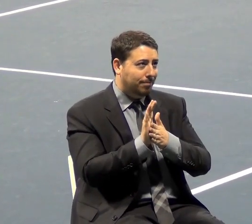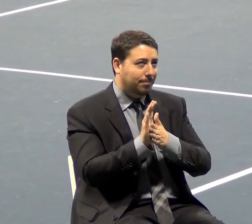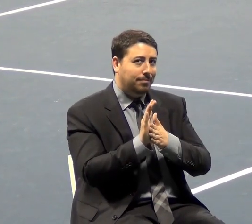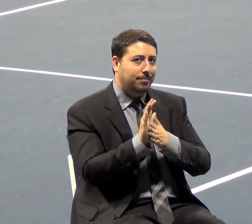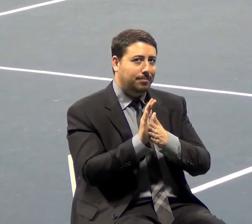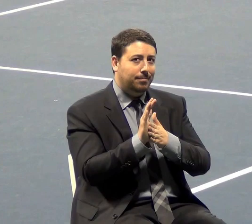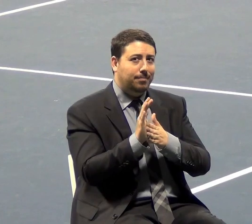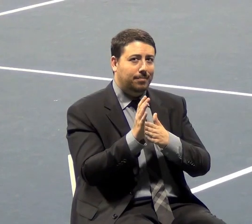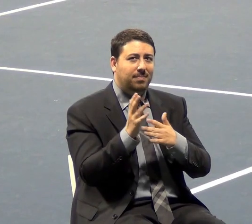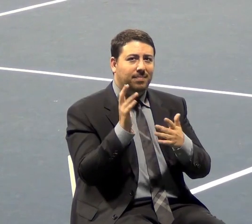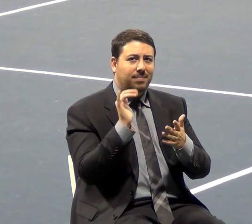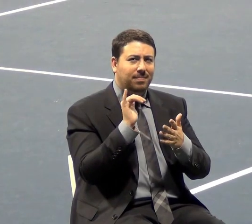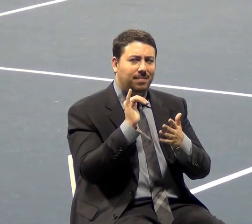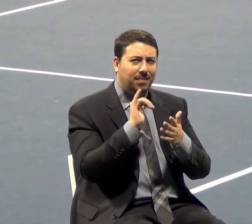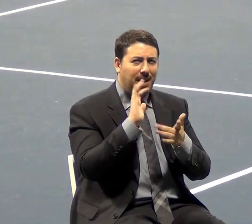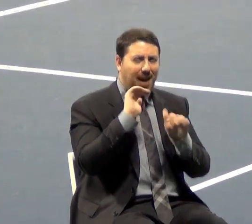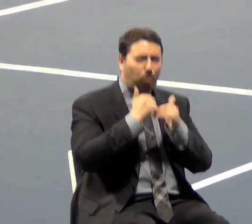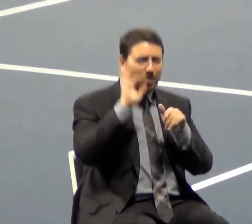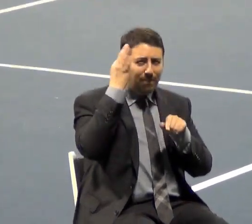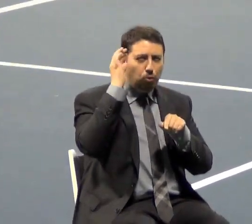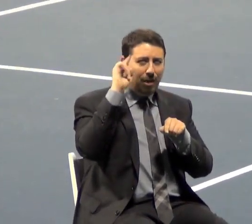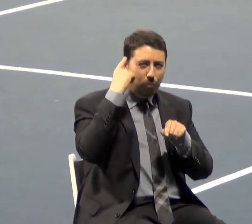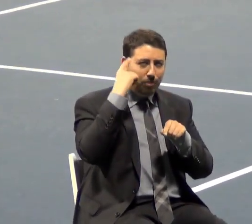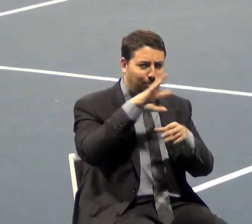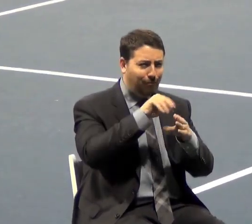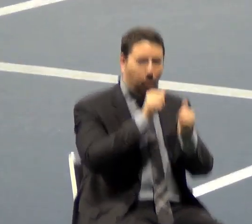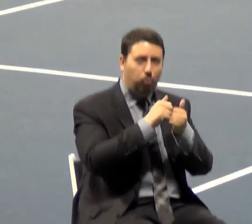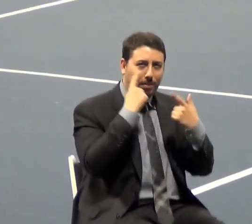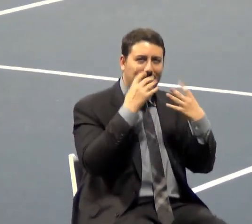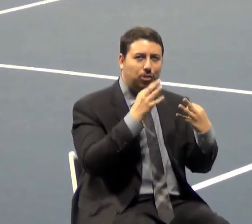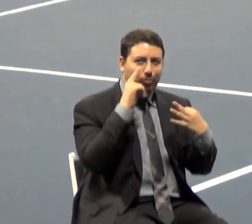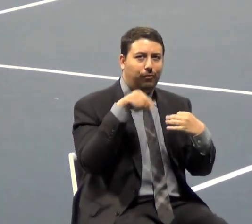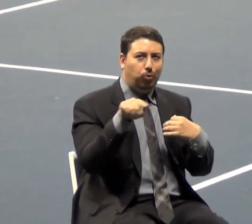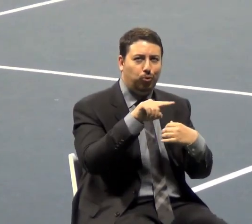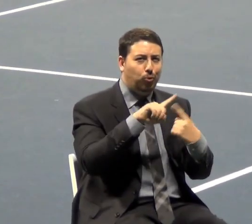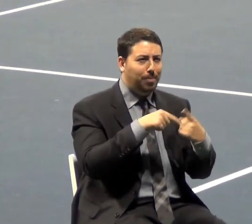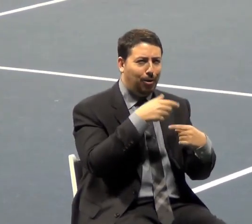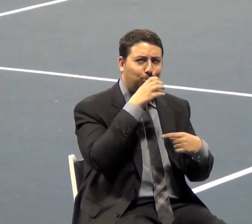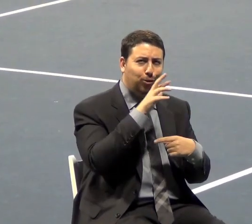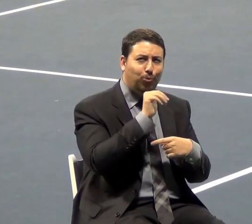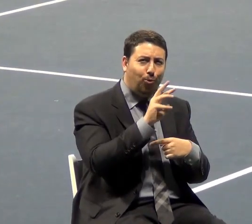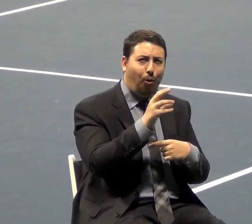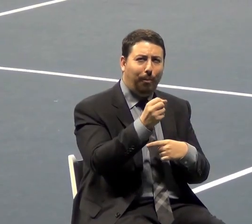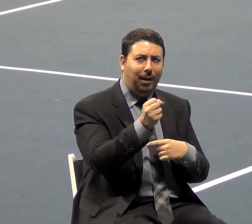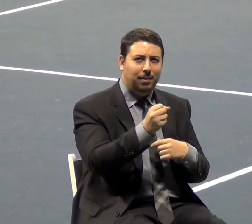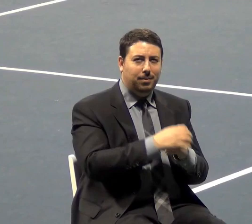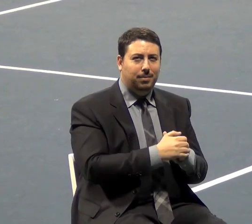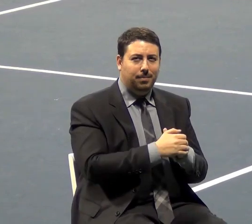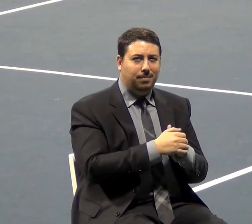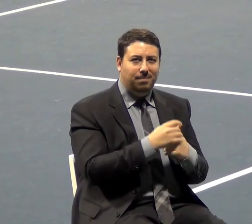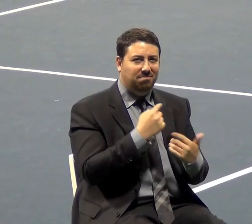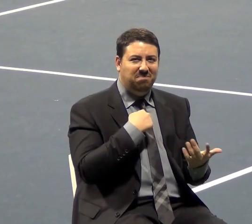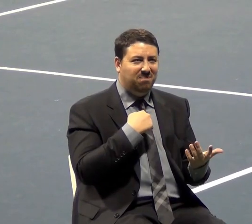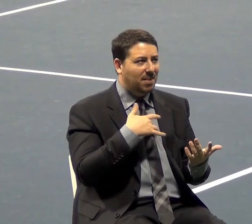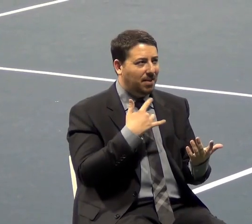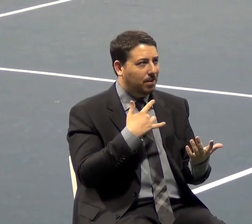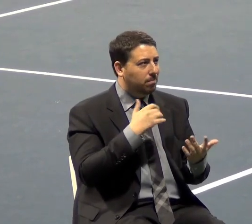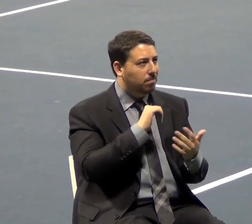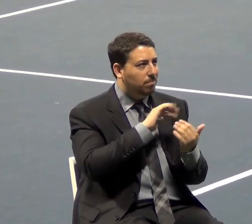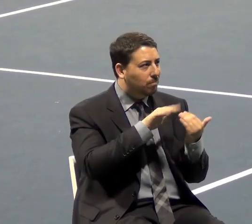Why should the federal government be involved in making that decision for you? So, I think that all your decisions should be